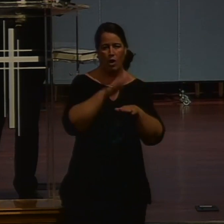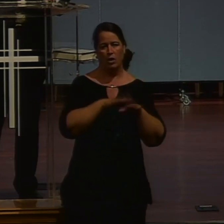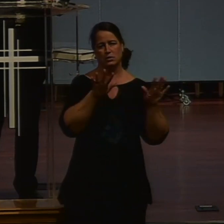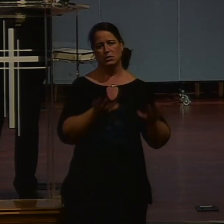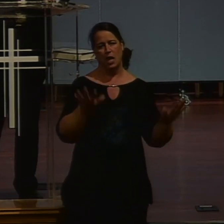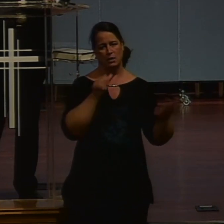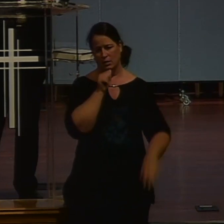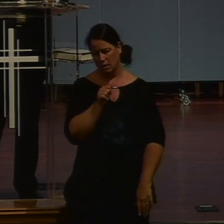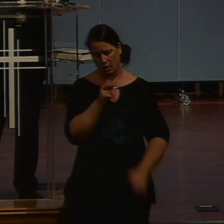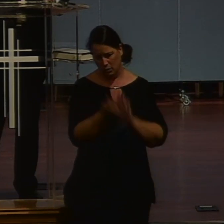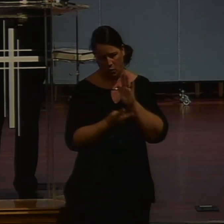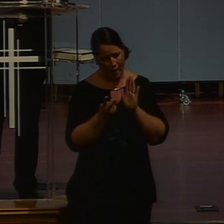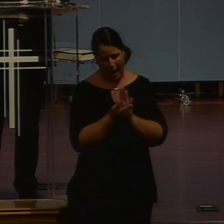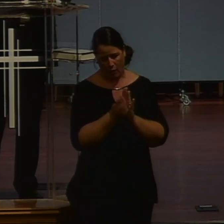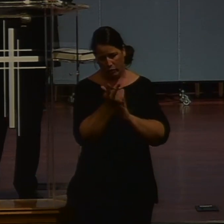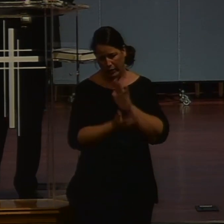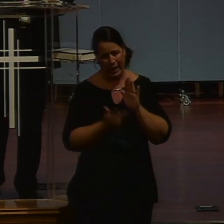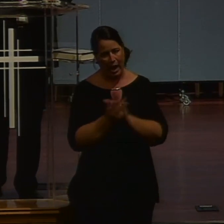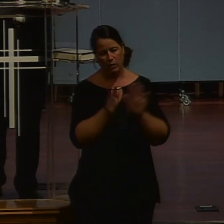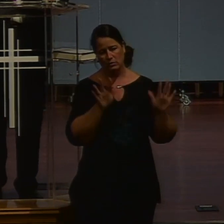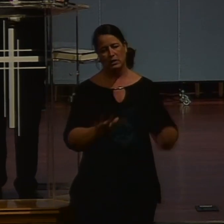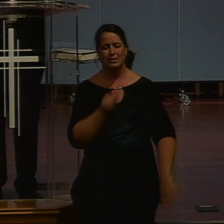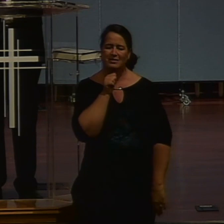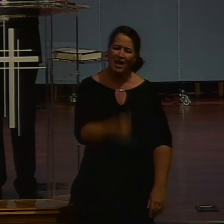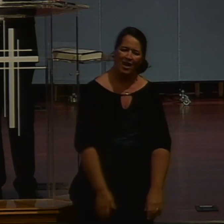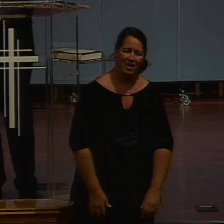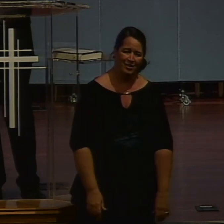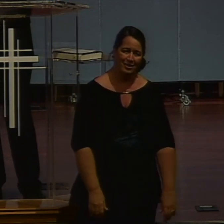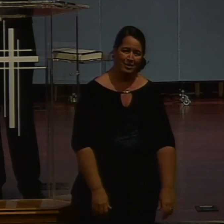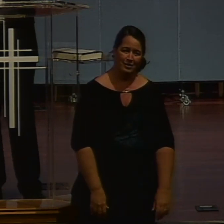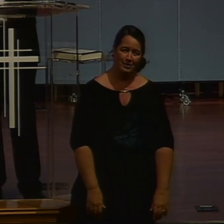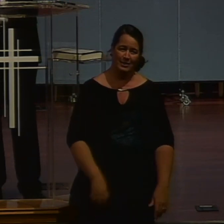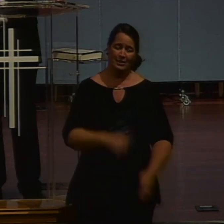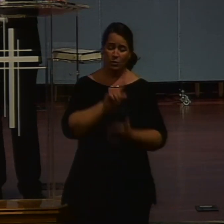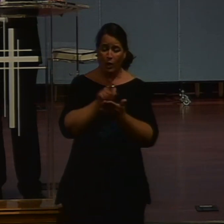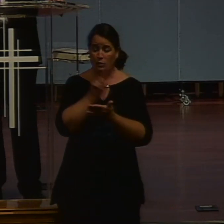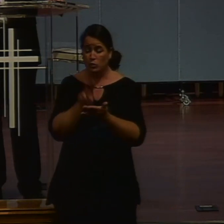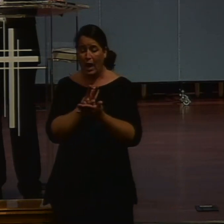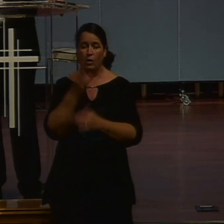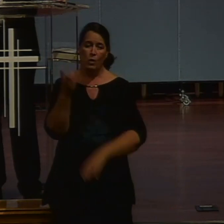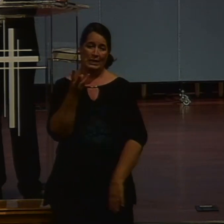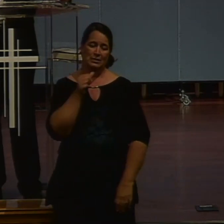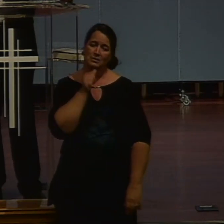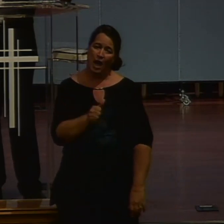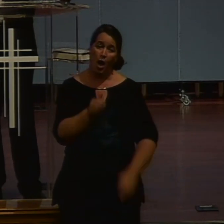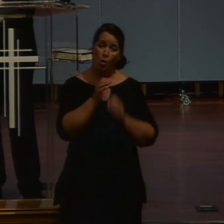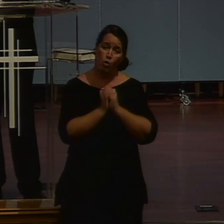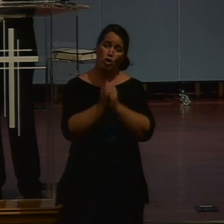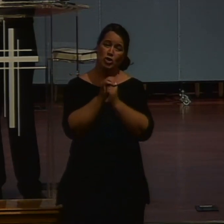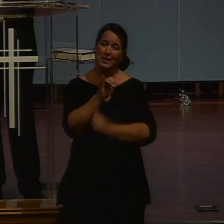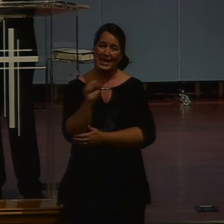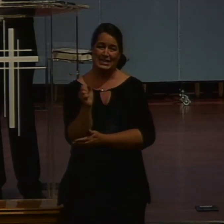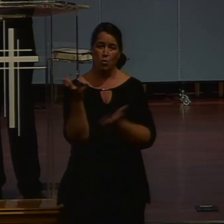On Sunday. Or even two hours on Sunday. Or even three hours on Sunday. Or even just an hour or two on Wednesday. Worship